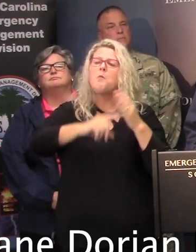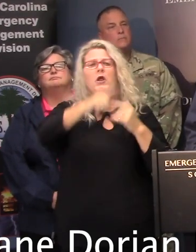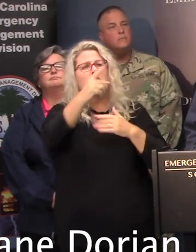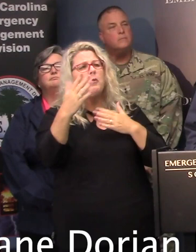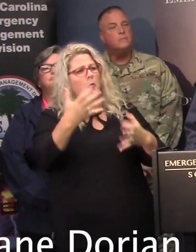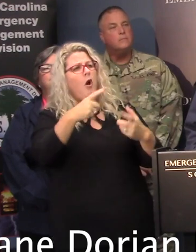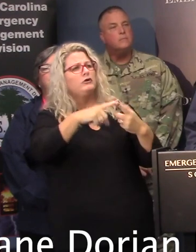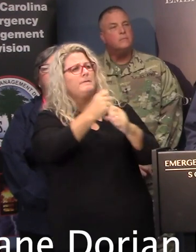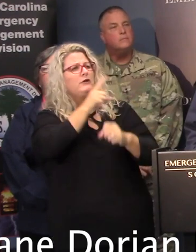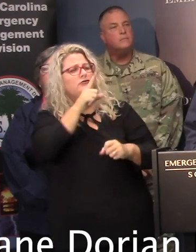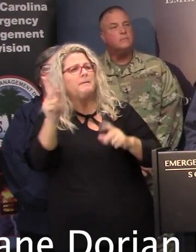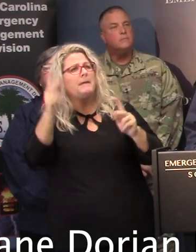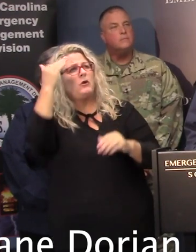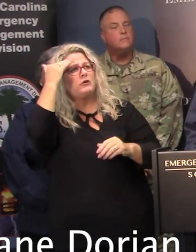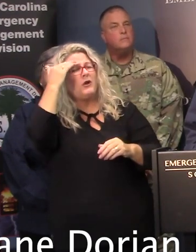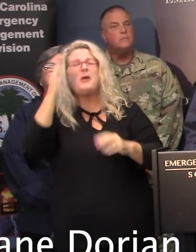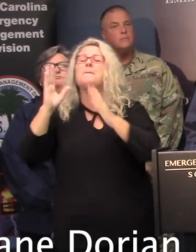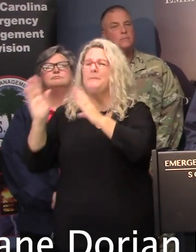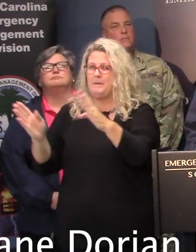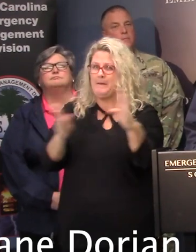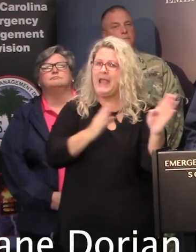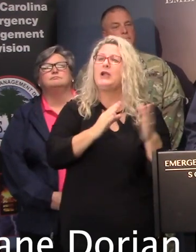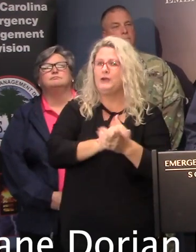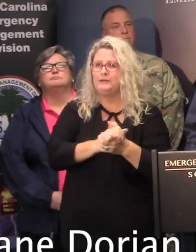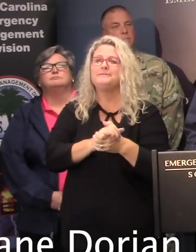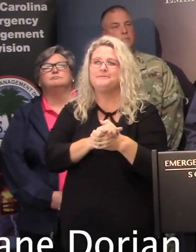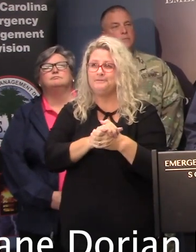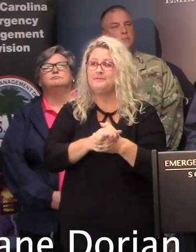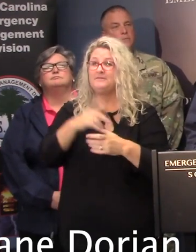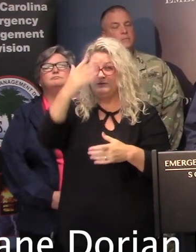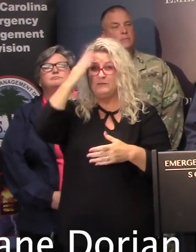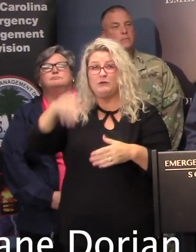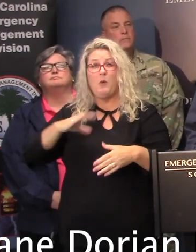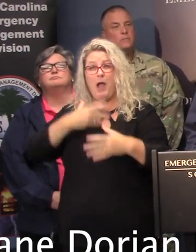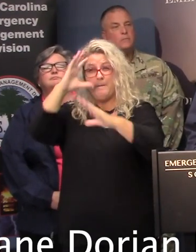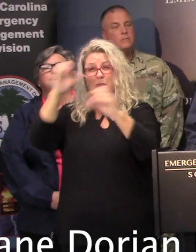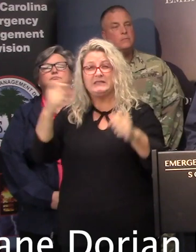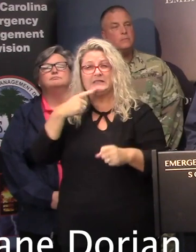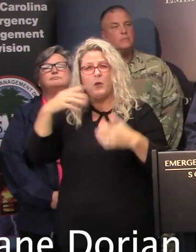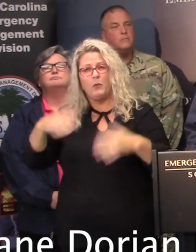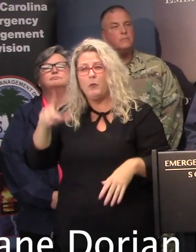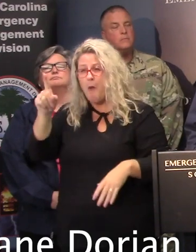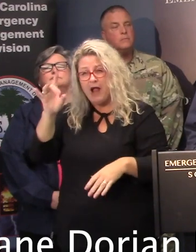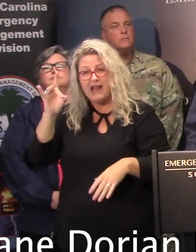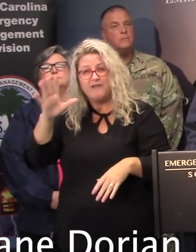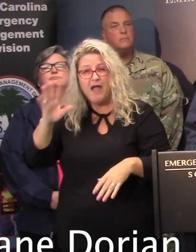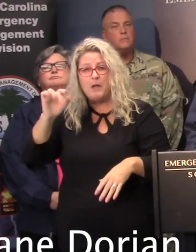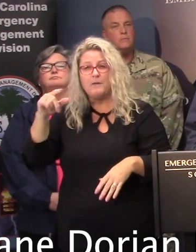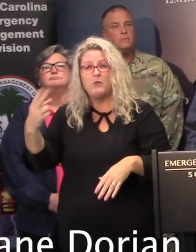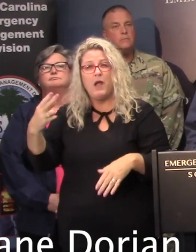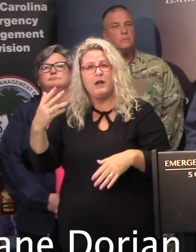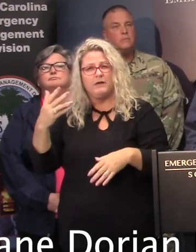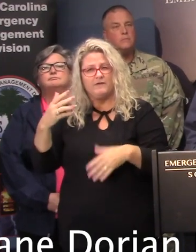Be prepared. This is a hurricane. As the President said, we've not seen such power in a hurricane. 185 miles an hour,